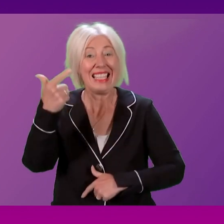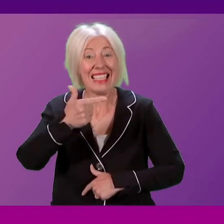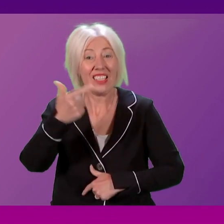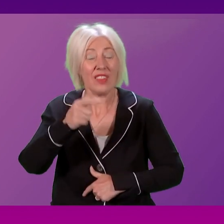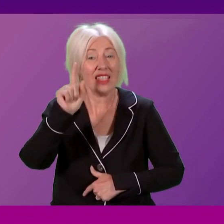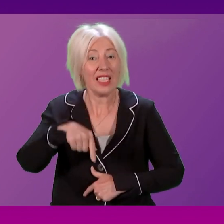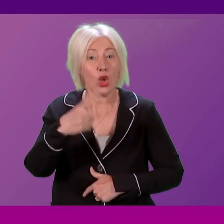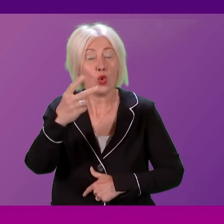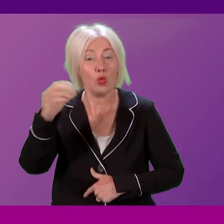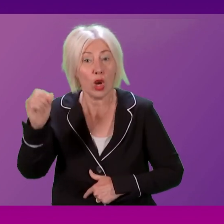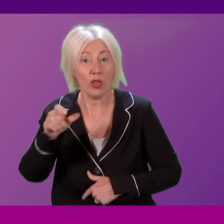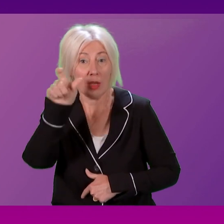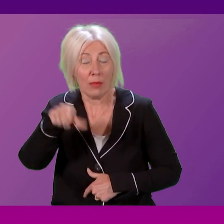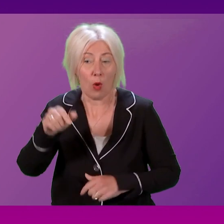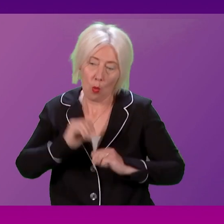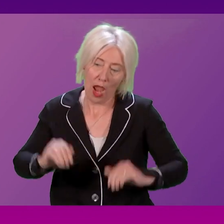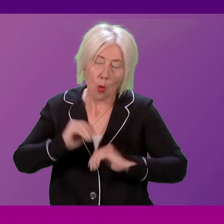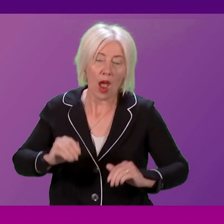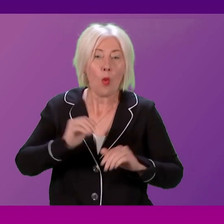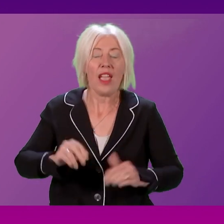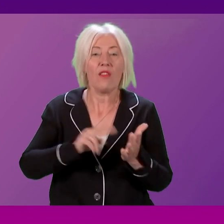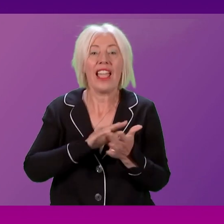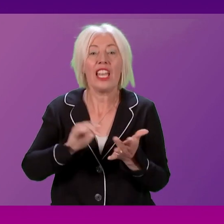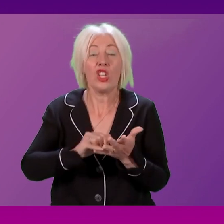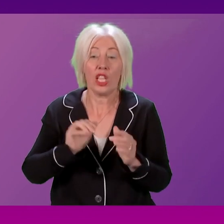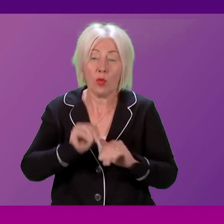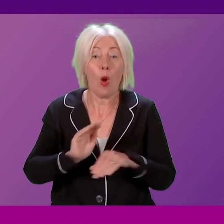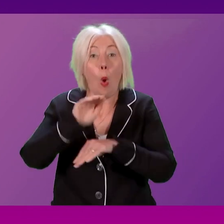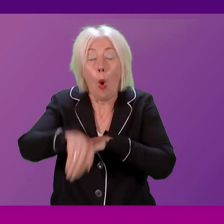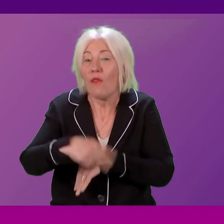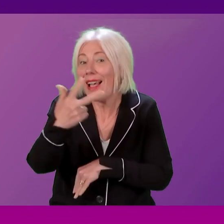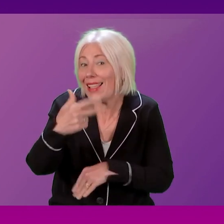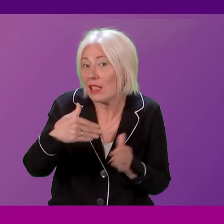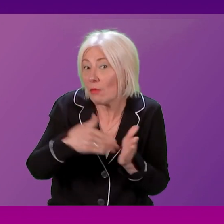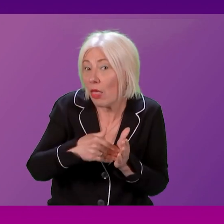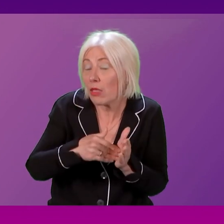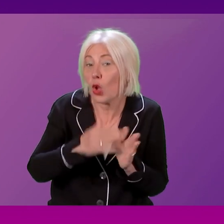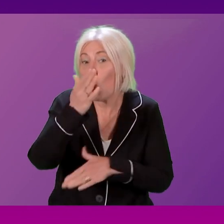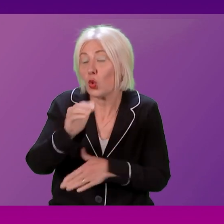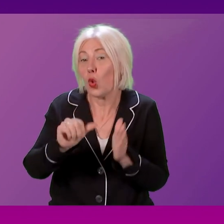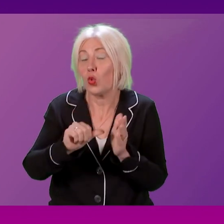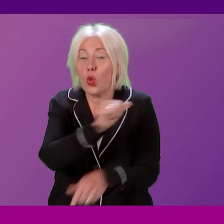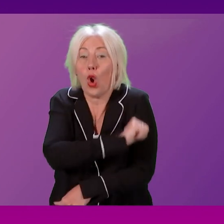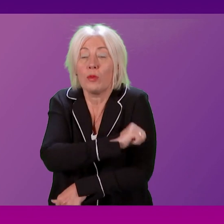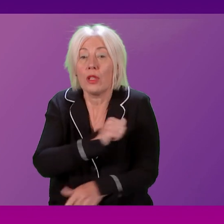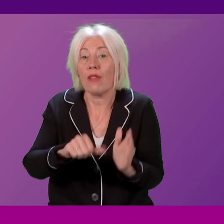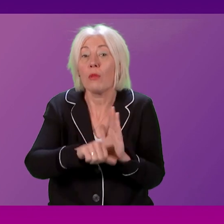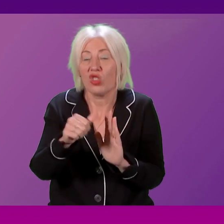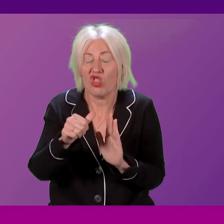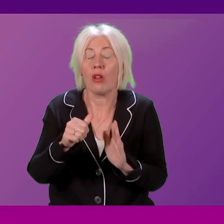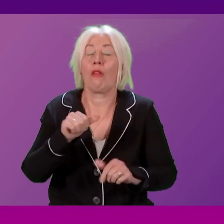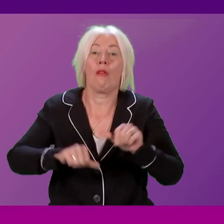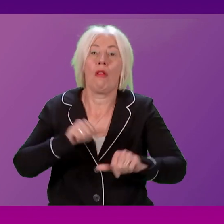people on an NHS waiting list who have already waited over 18 months for hospital procedures. Yet another broken promise